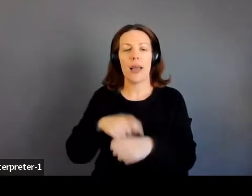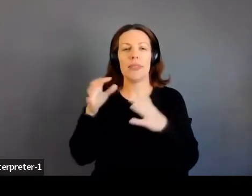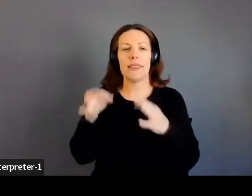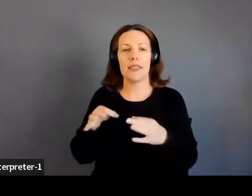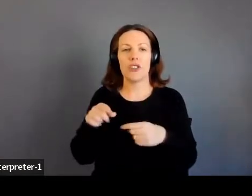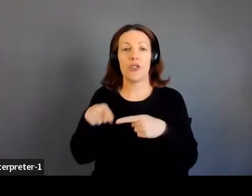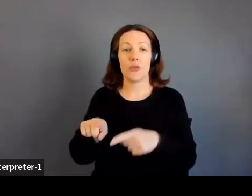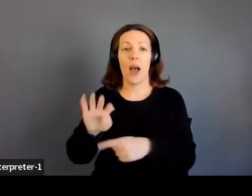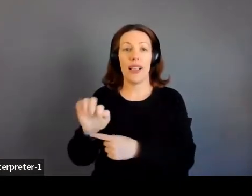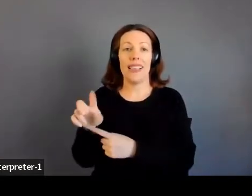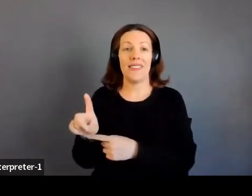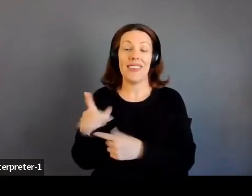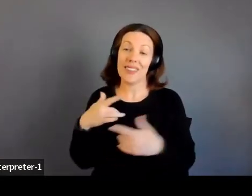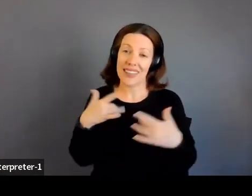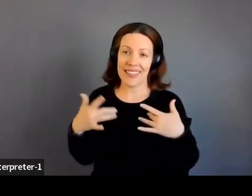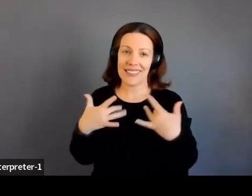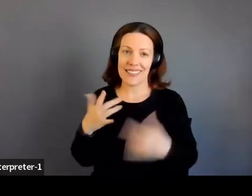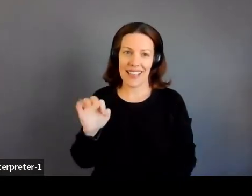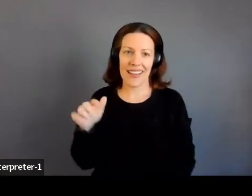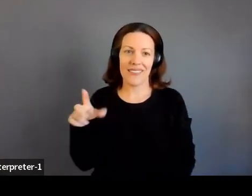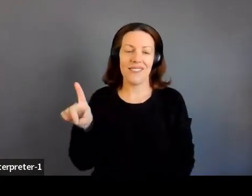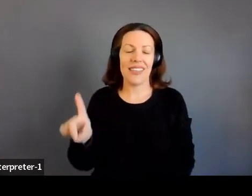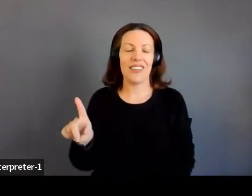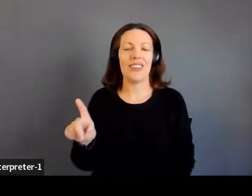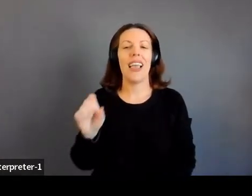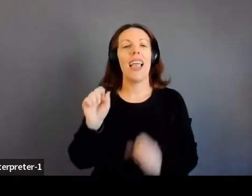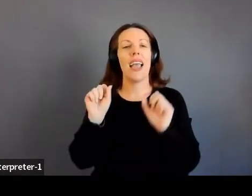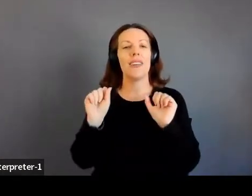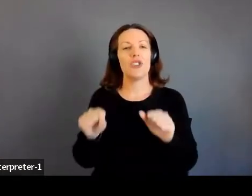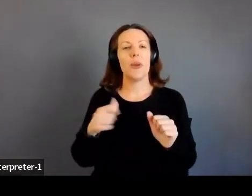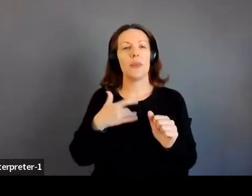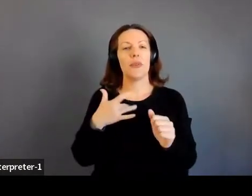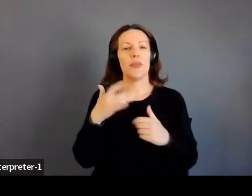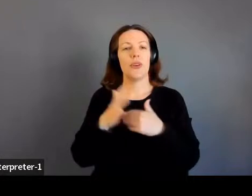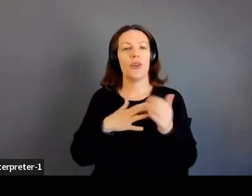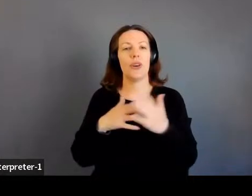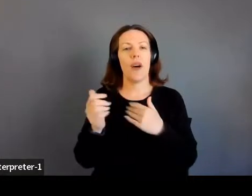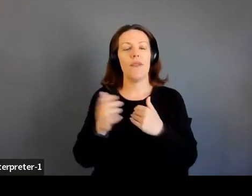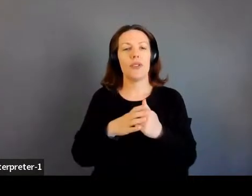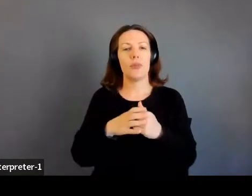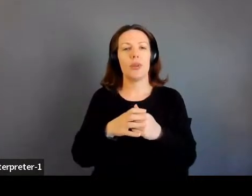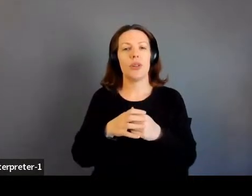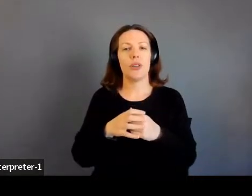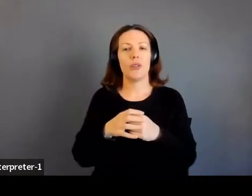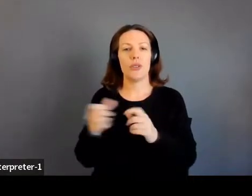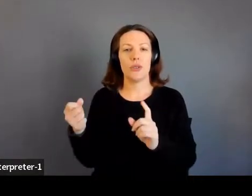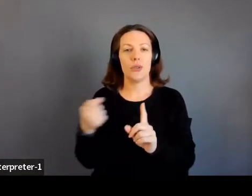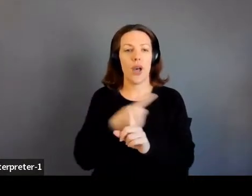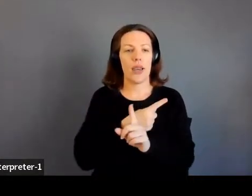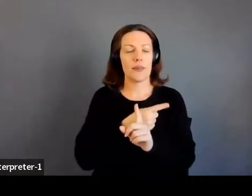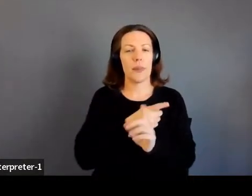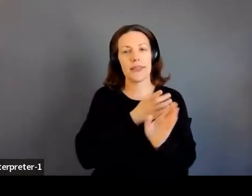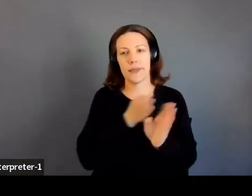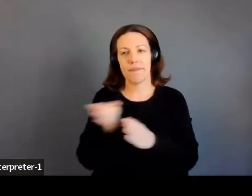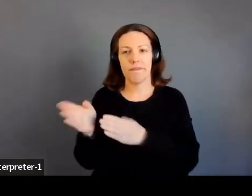in such an exciting field and, and to be able to be really comfortable to kind of follow an unexpected thread. And so I would say that was the other